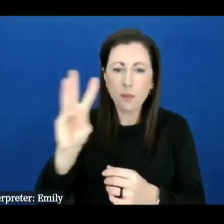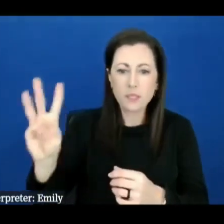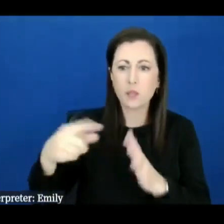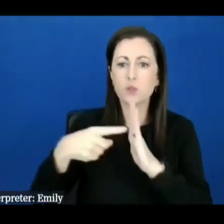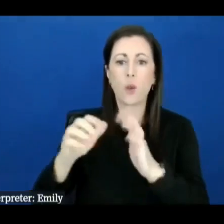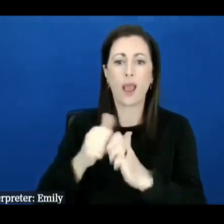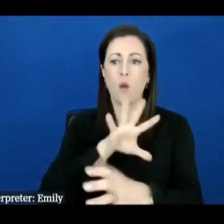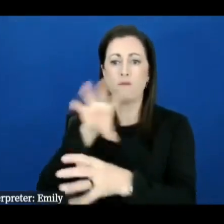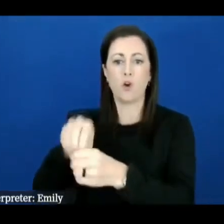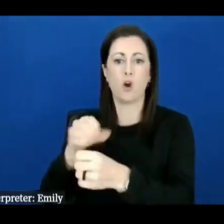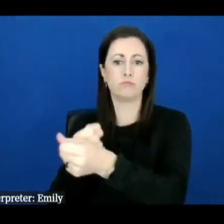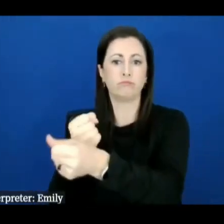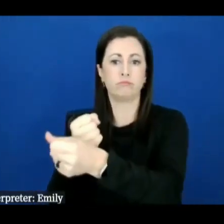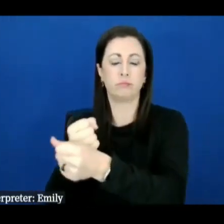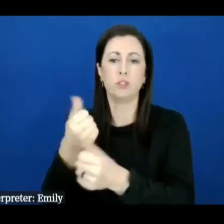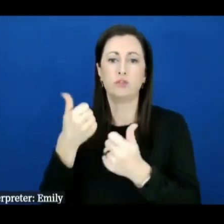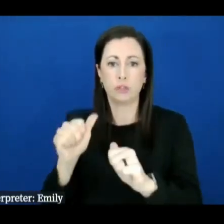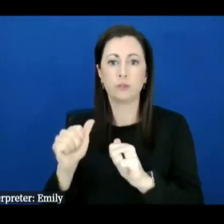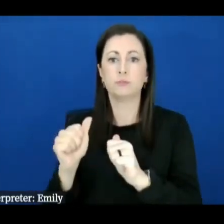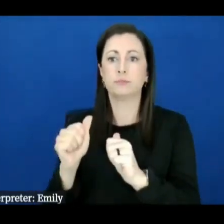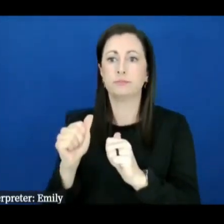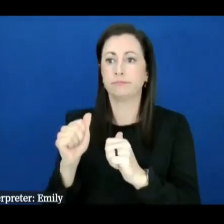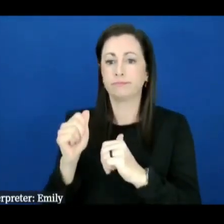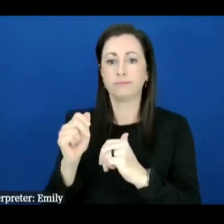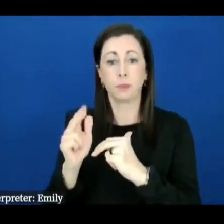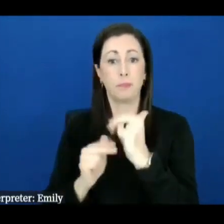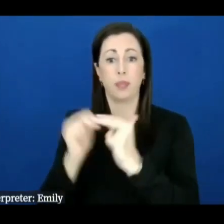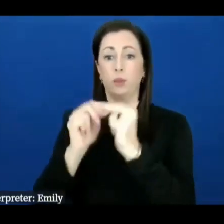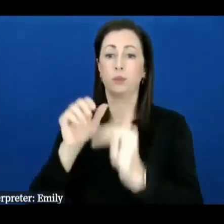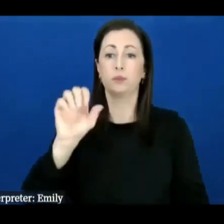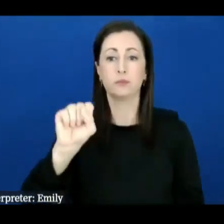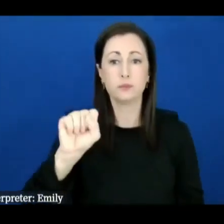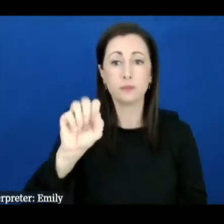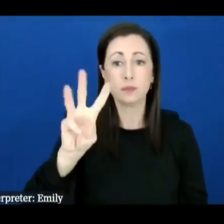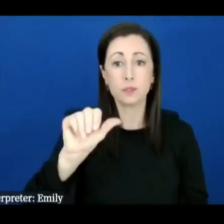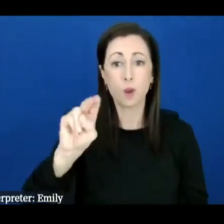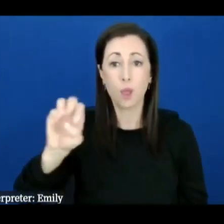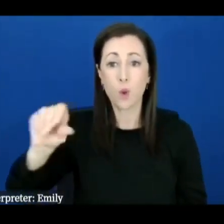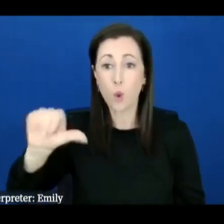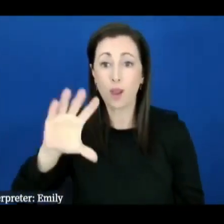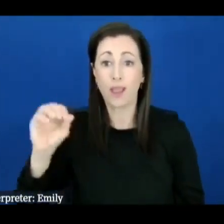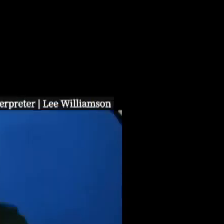of building swananoa western north carolina back thank you